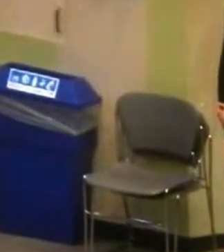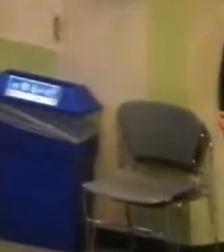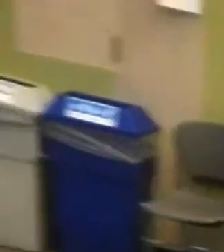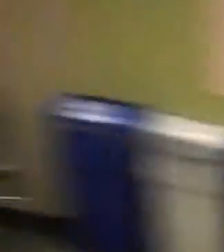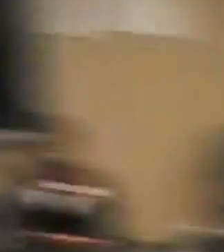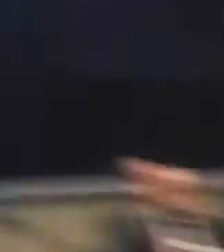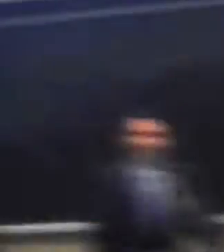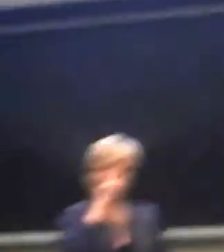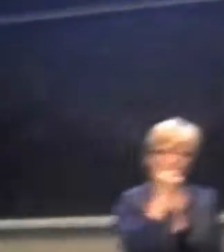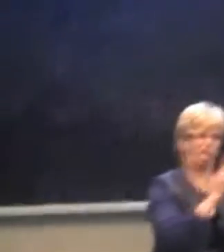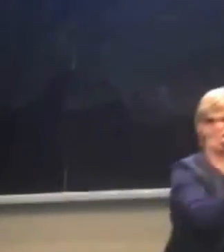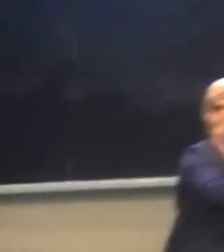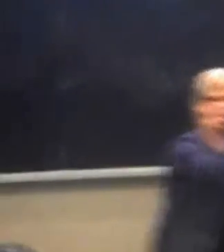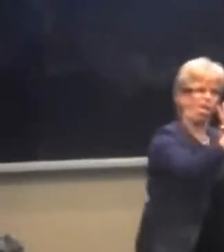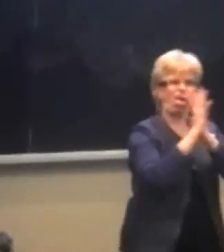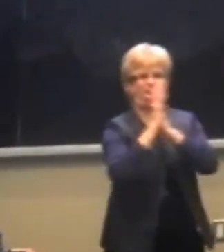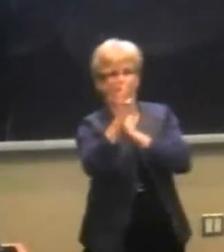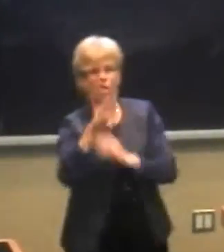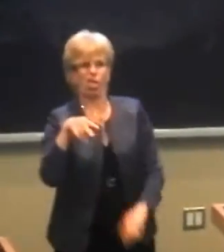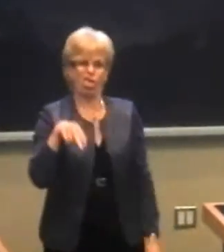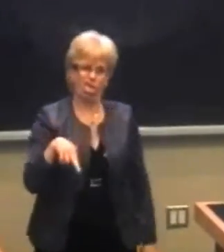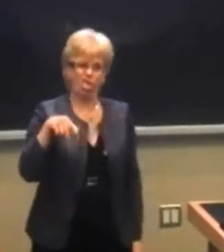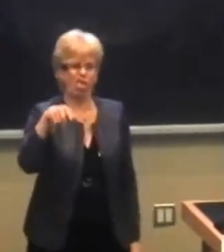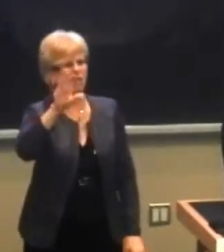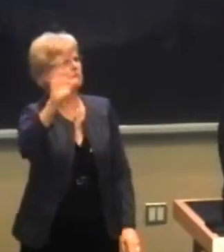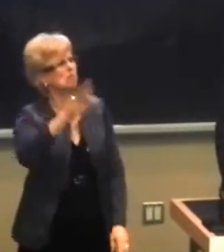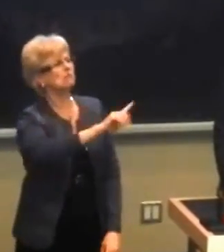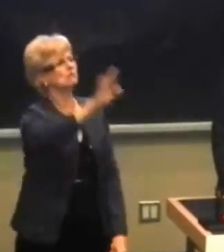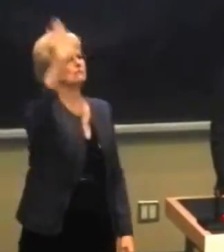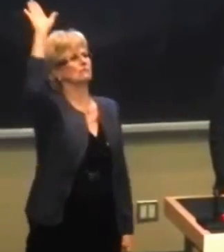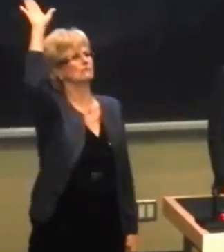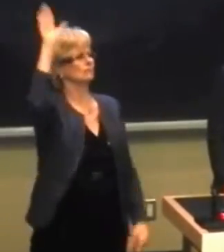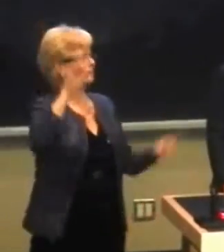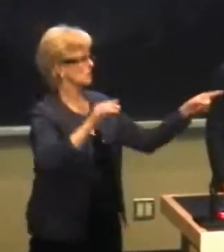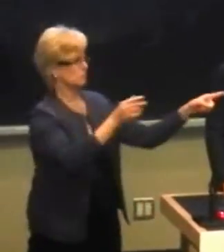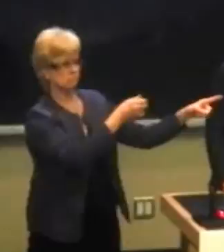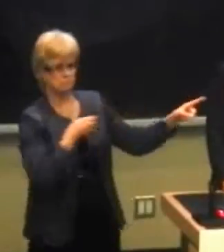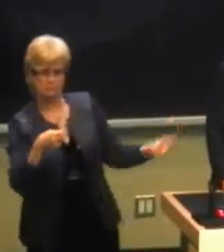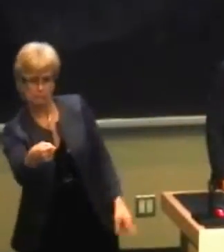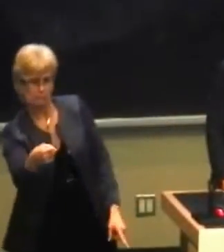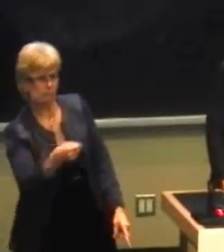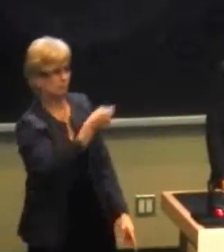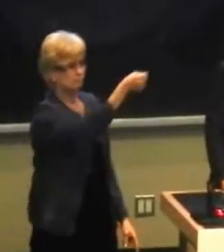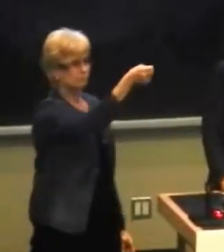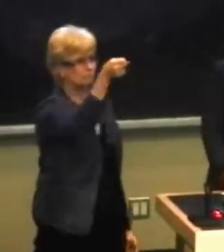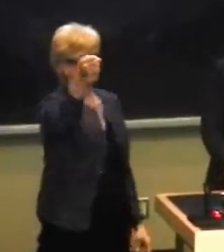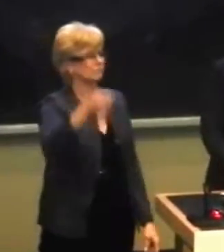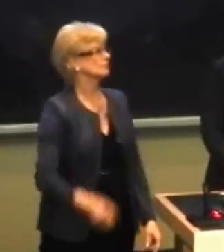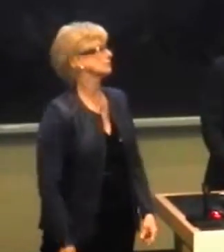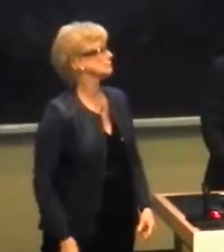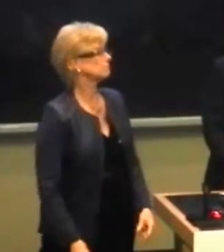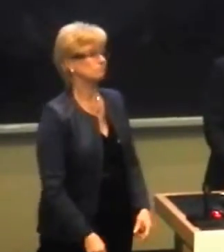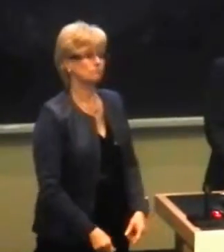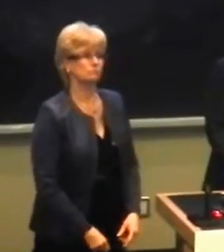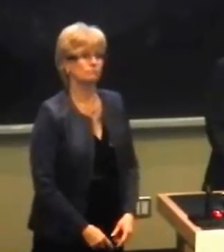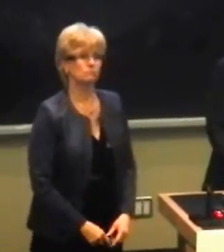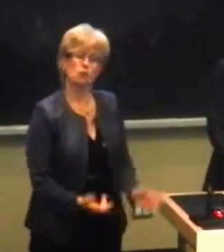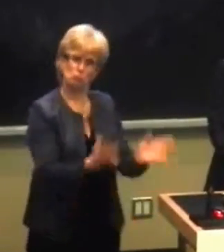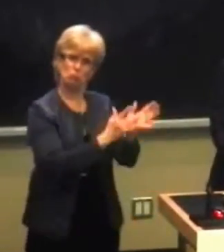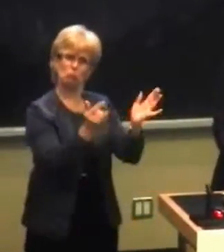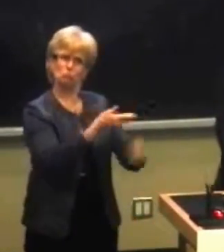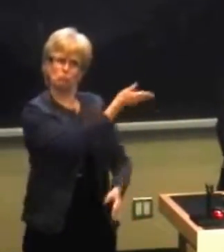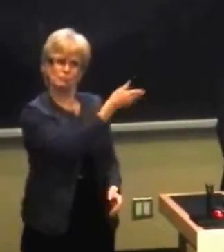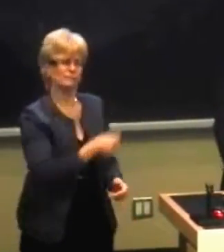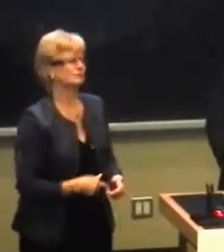don't feel like hiking your way up the stairs, just put up your hand and Steve will find you. And so we'd certainly like to take advantage